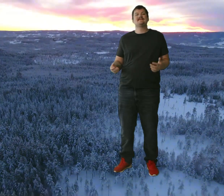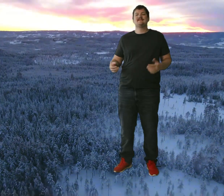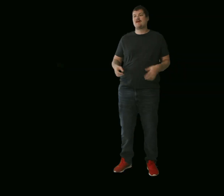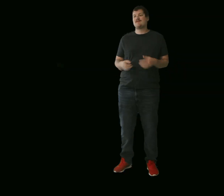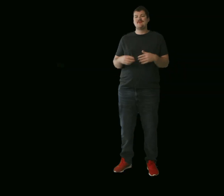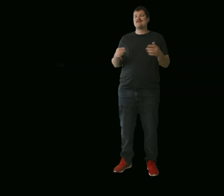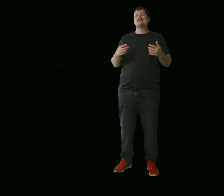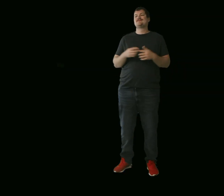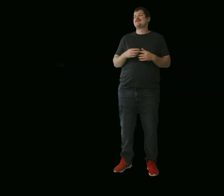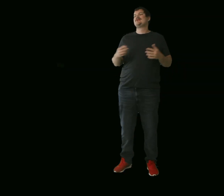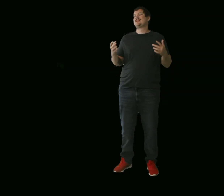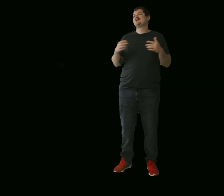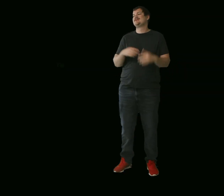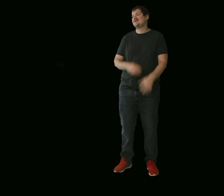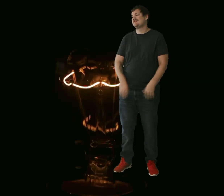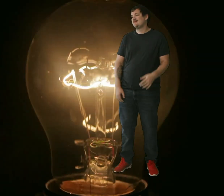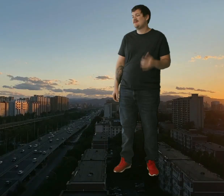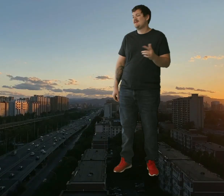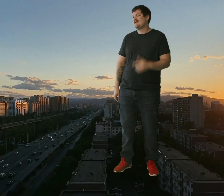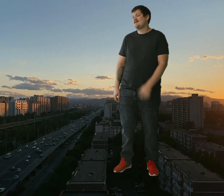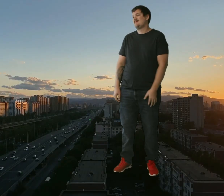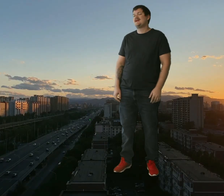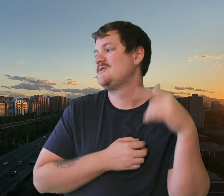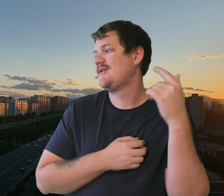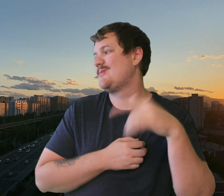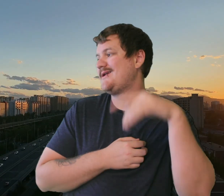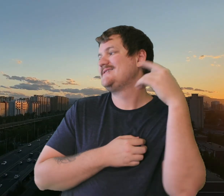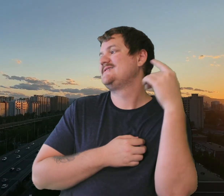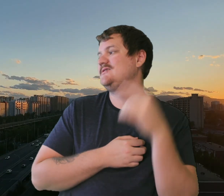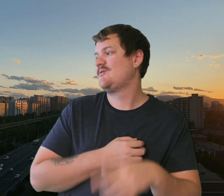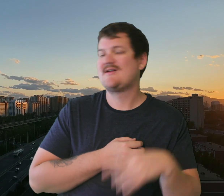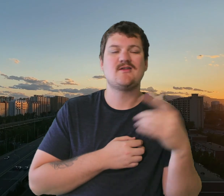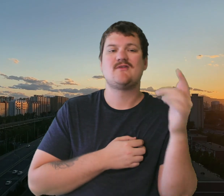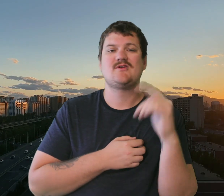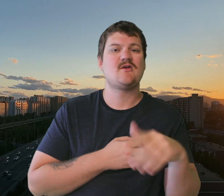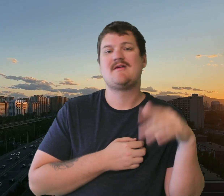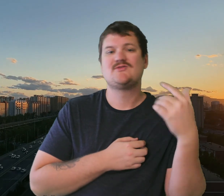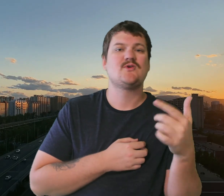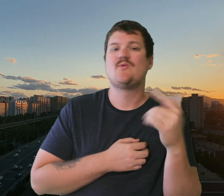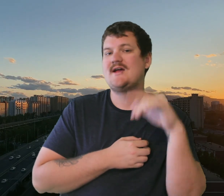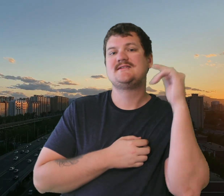respect, I count the bills, catch the checks I leave your room a bloody mess, I kill the essence of past regrets